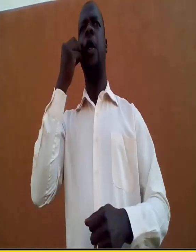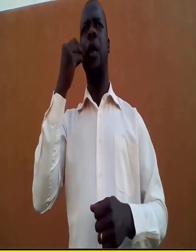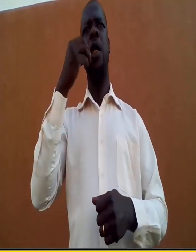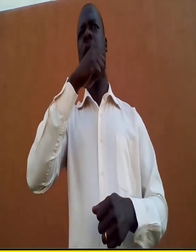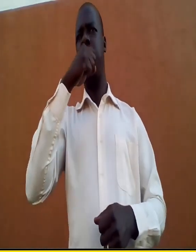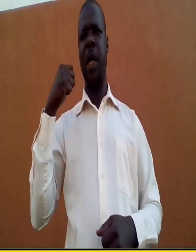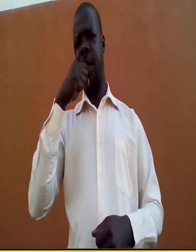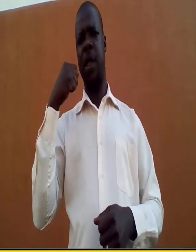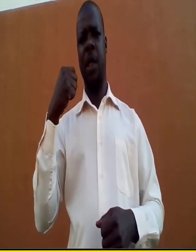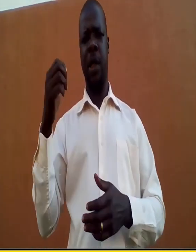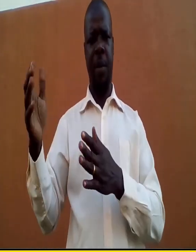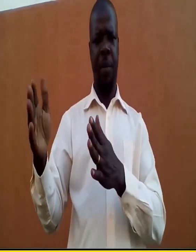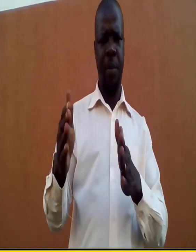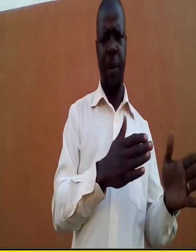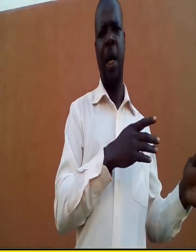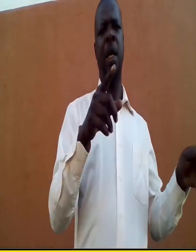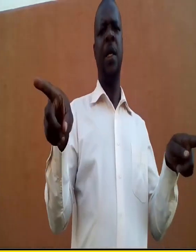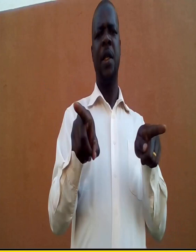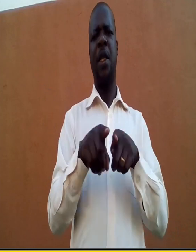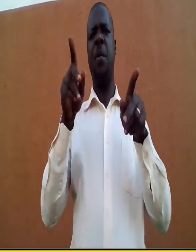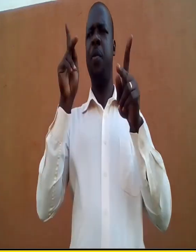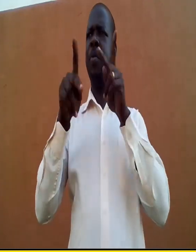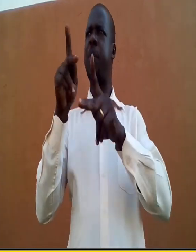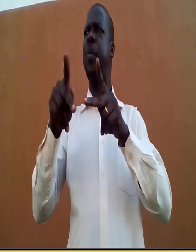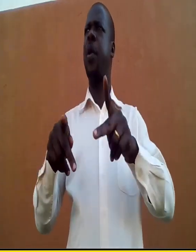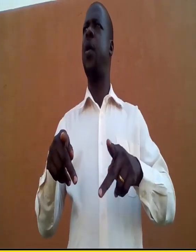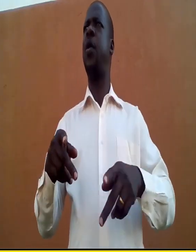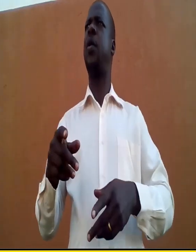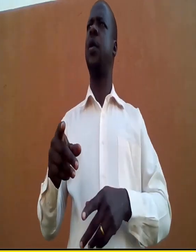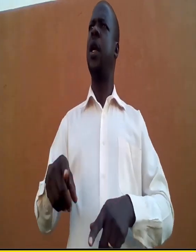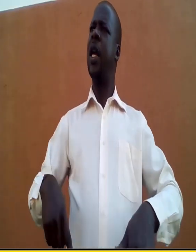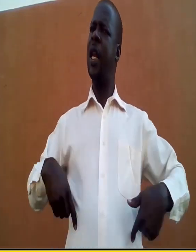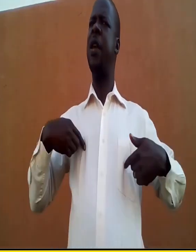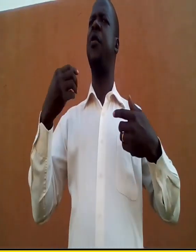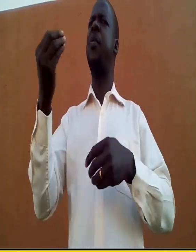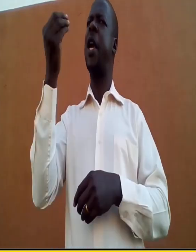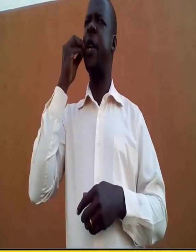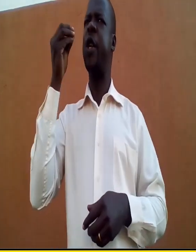You slaughtered, you slaughtered, the animal and slaughtered and eat meat.